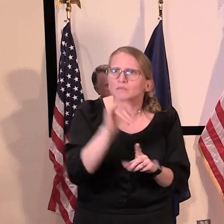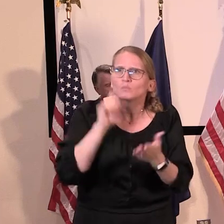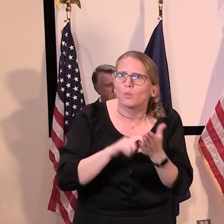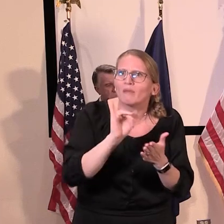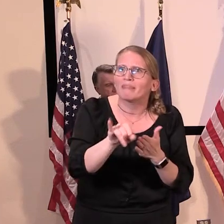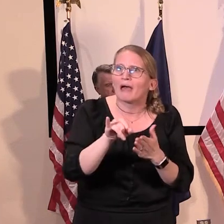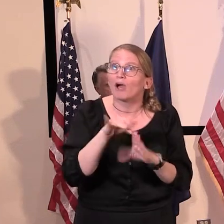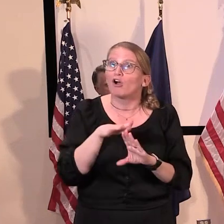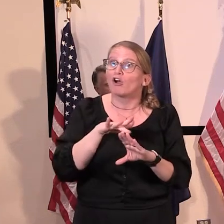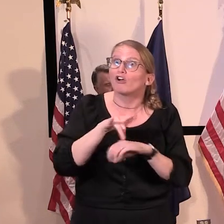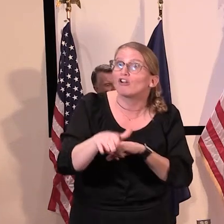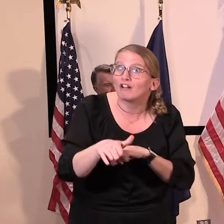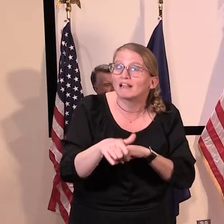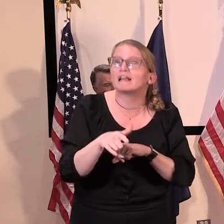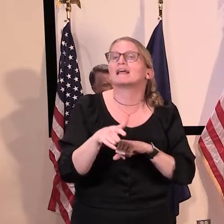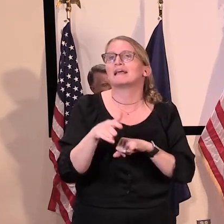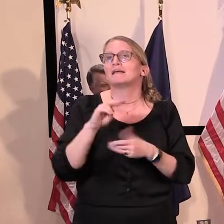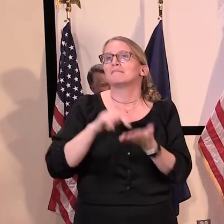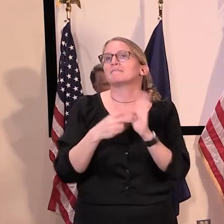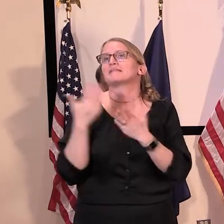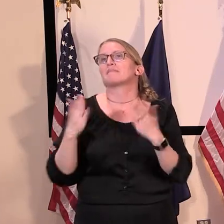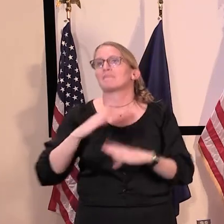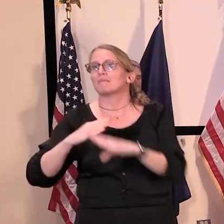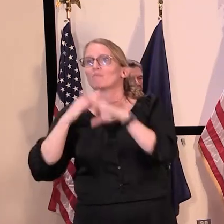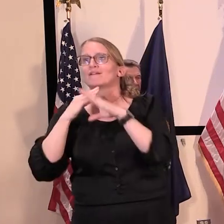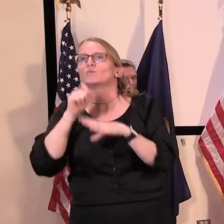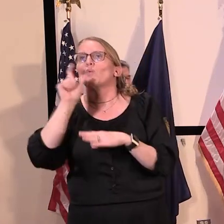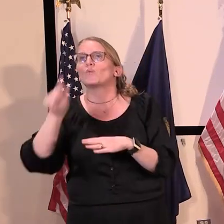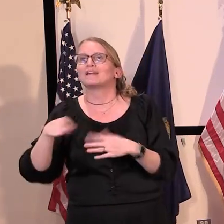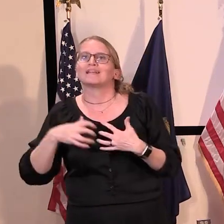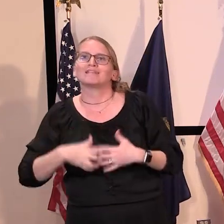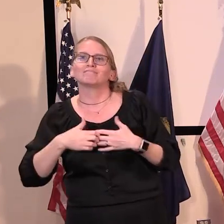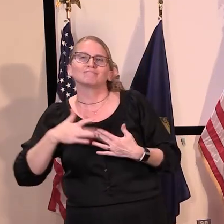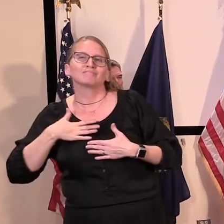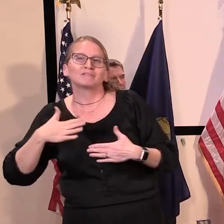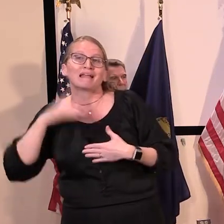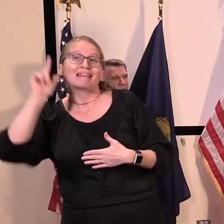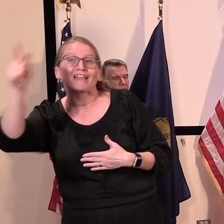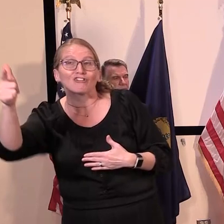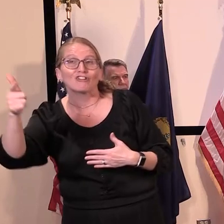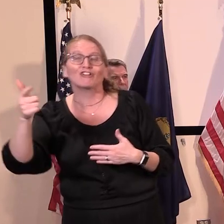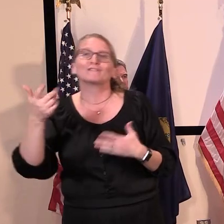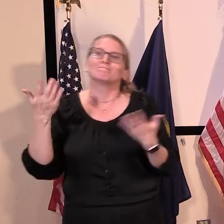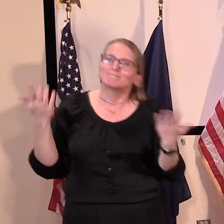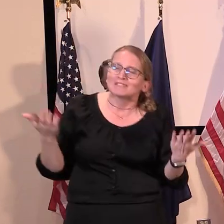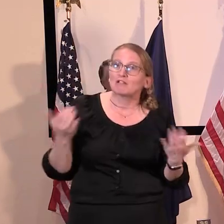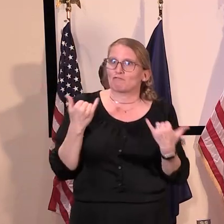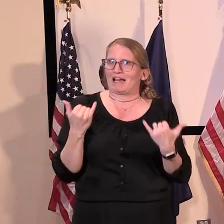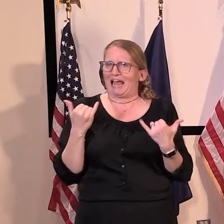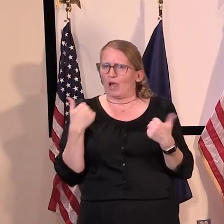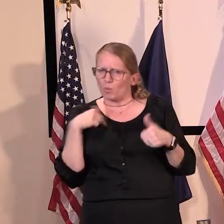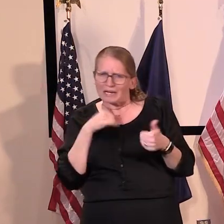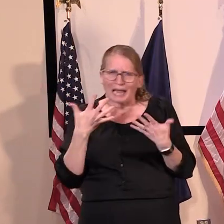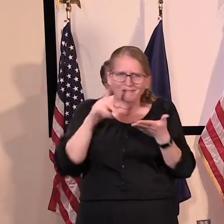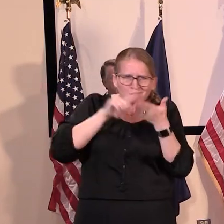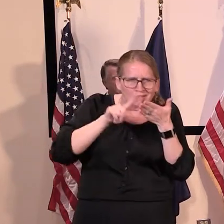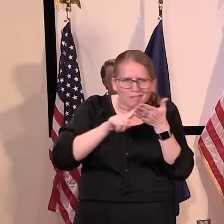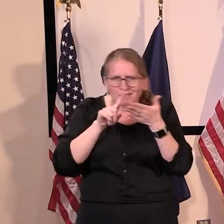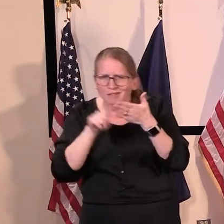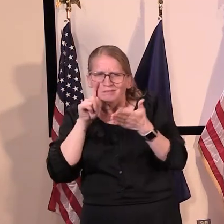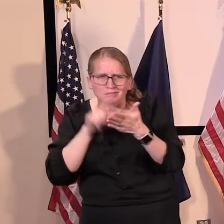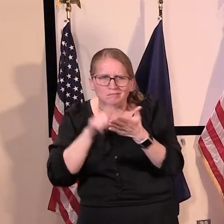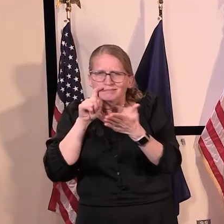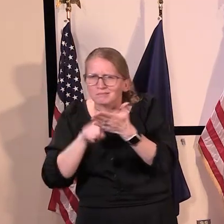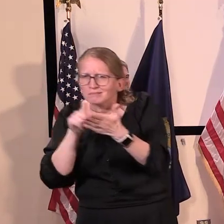but it's all in the sort of formative stages right now, so it's hard to say much more about that, but we're gaining a greater appreciation of that